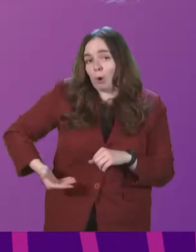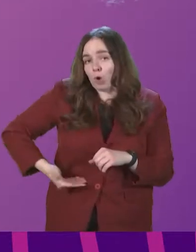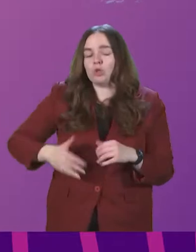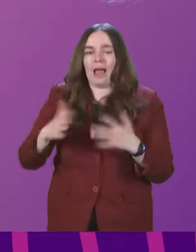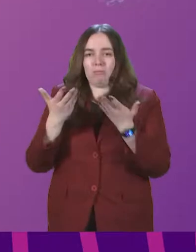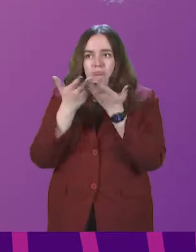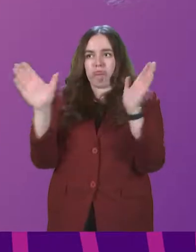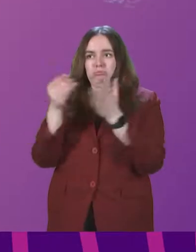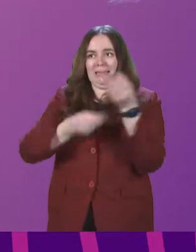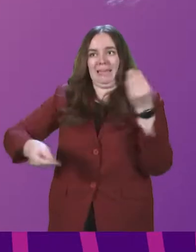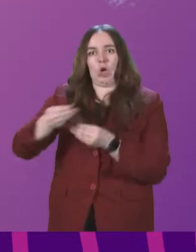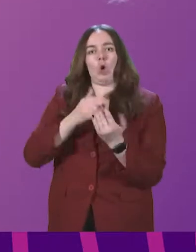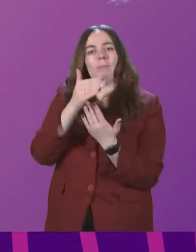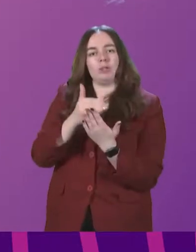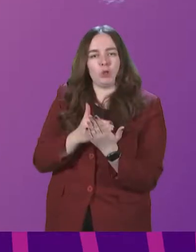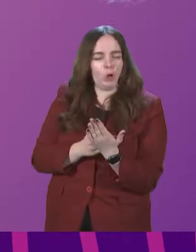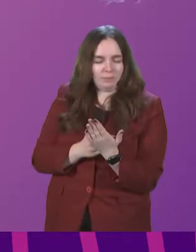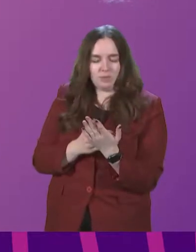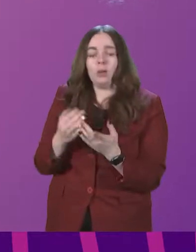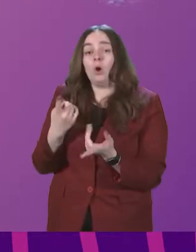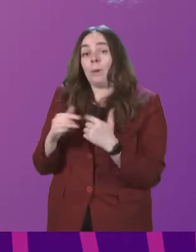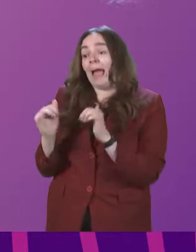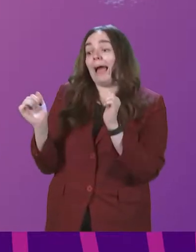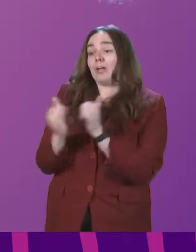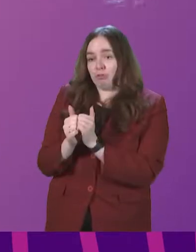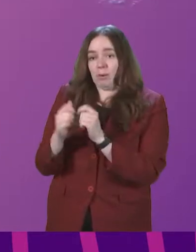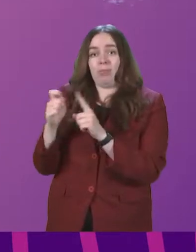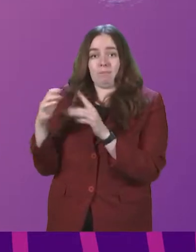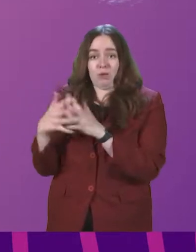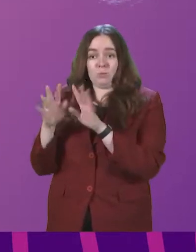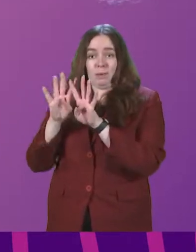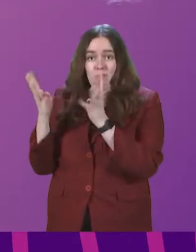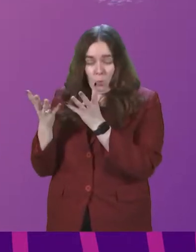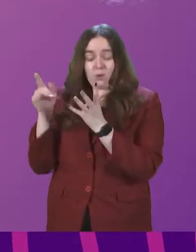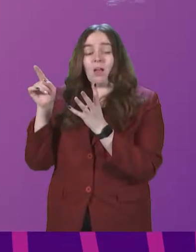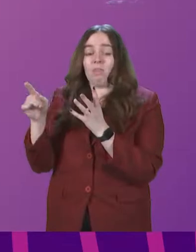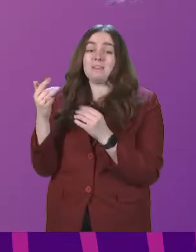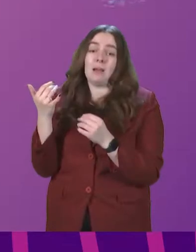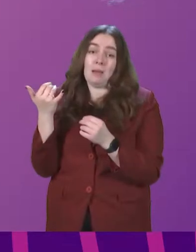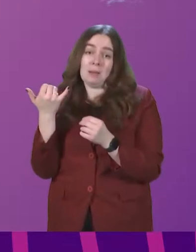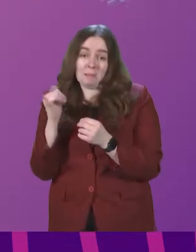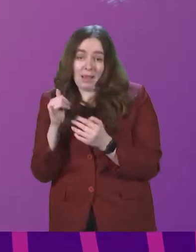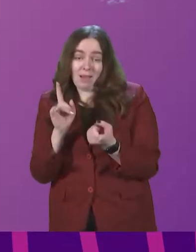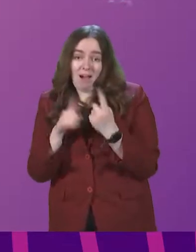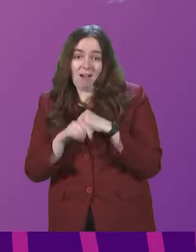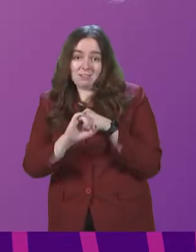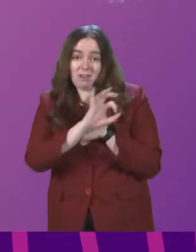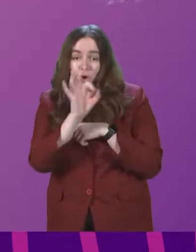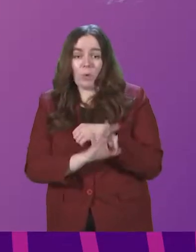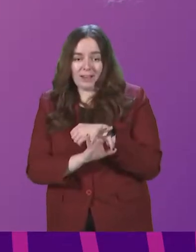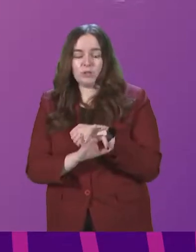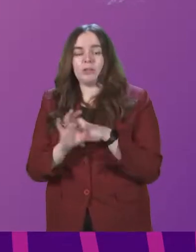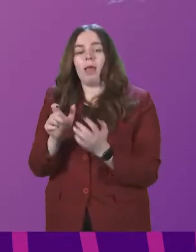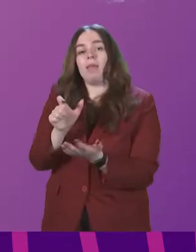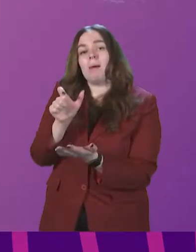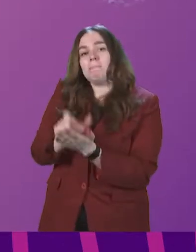economic terms. We agree with the Presswick Board, and this might go some way to answering the members' questions, that the